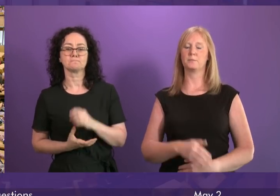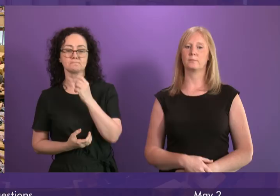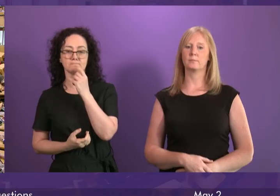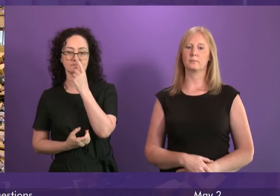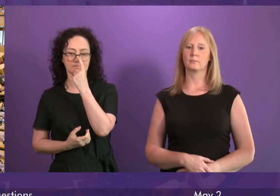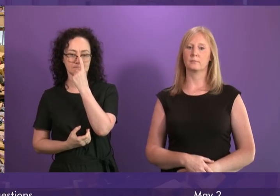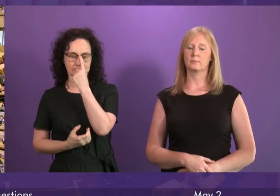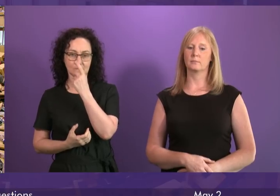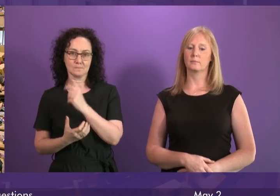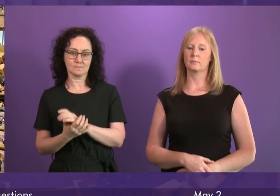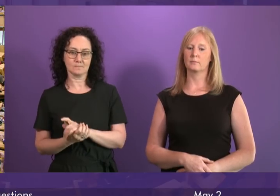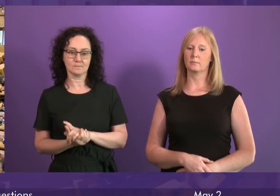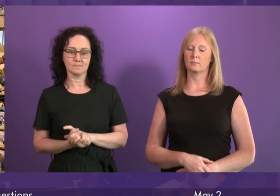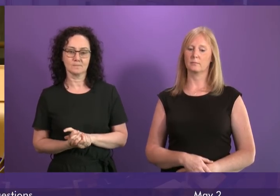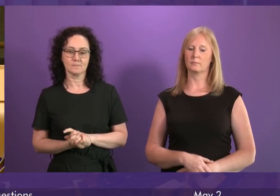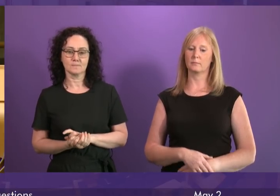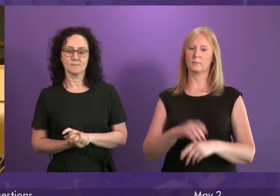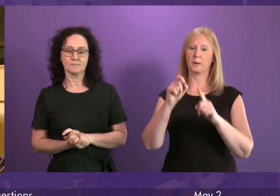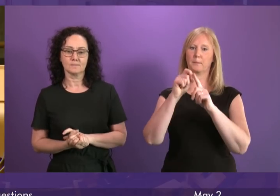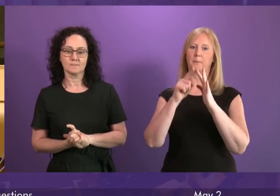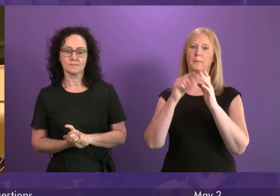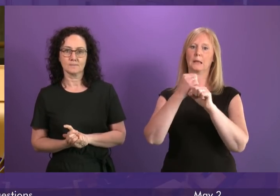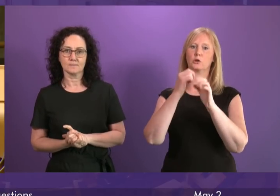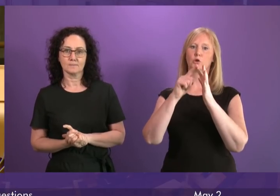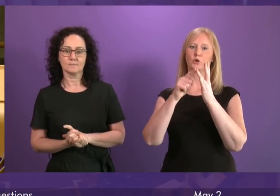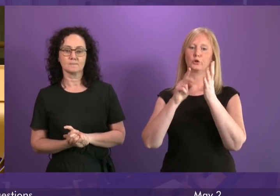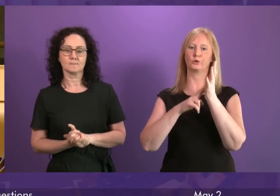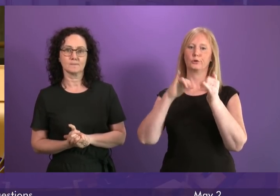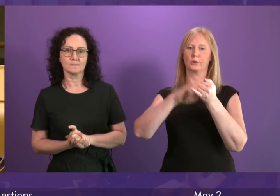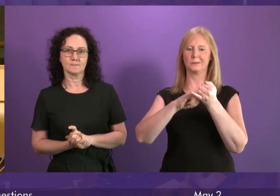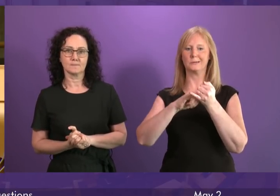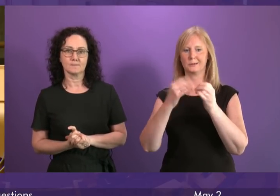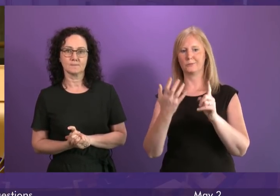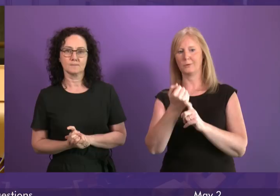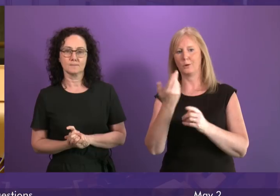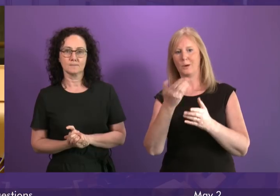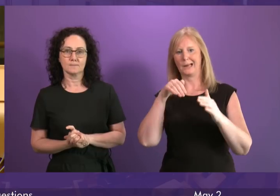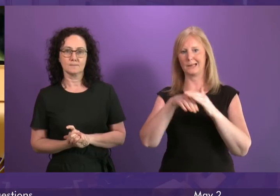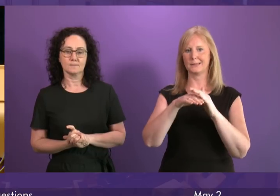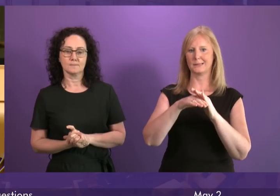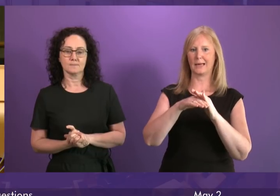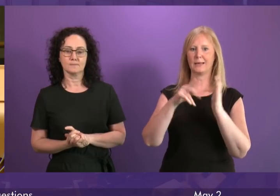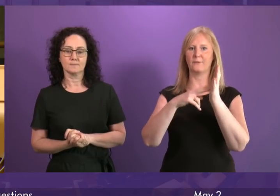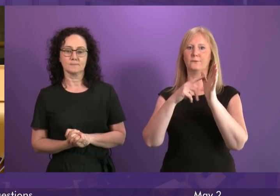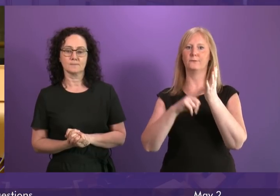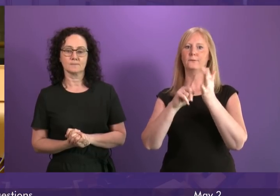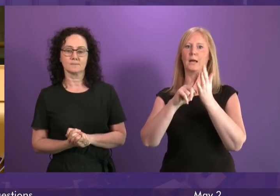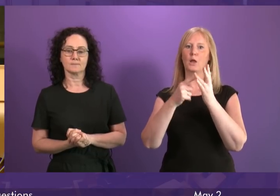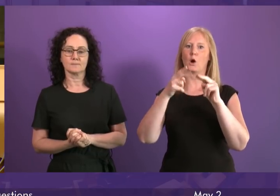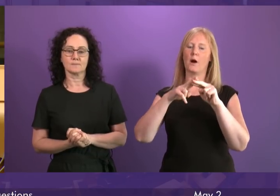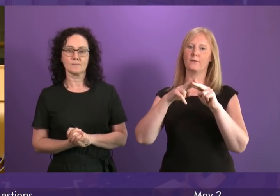First Minister, pigeons were found roosting inside the Vale of Leven Hospital following the Easter weekend. Given that